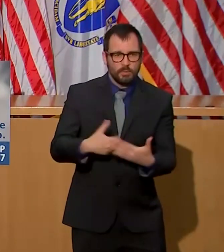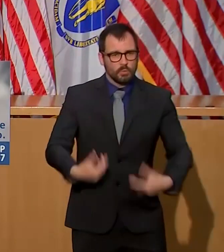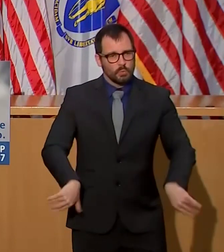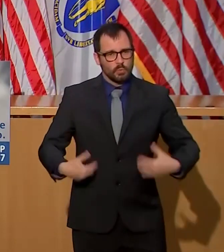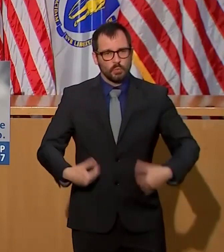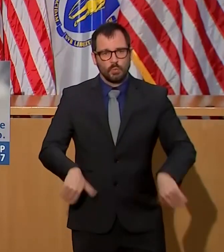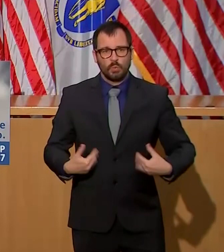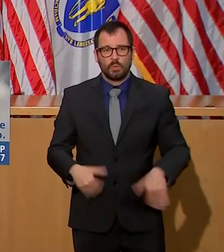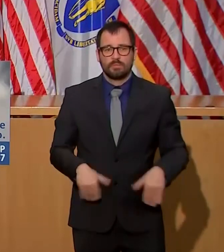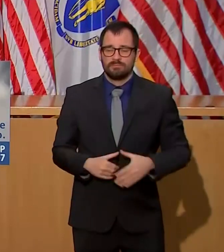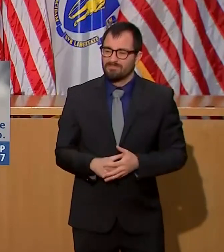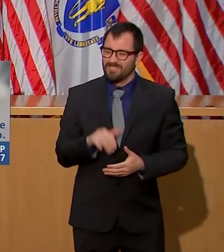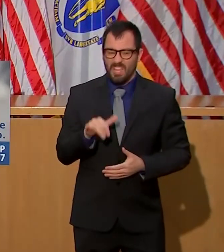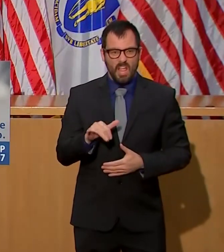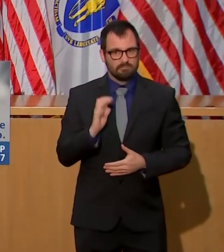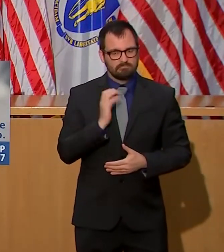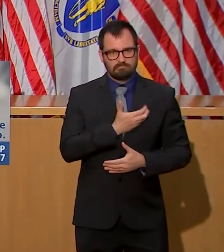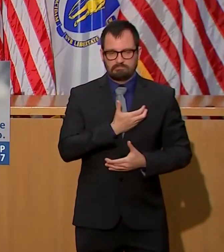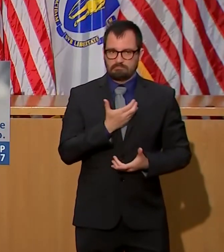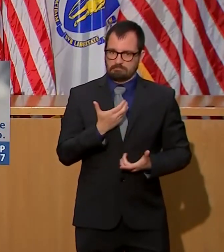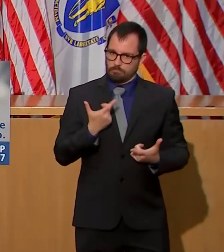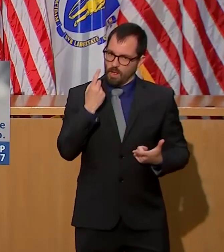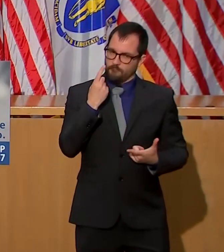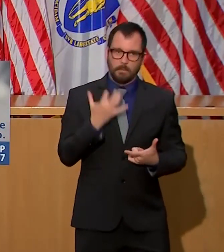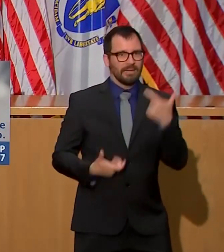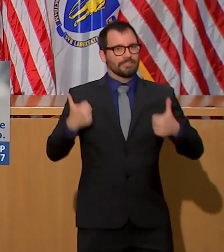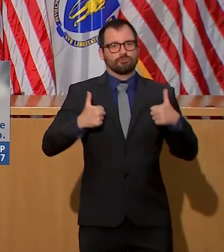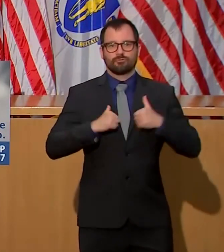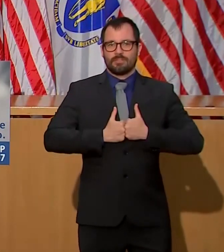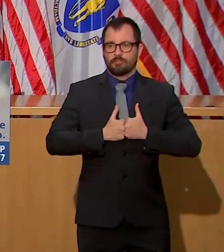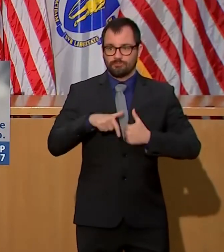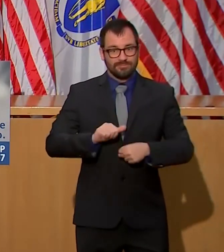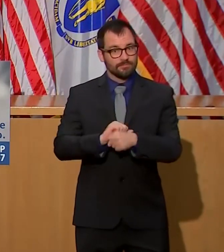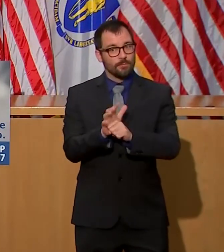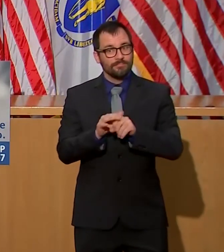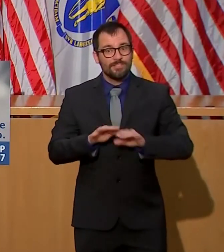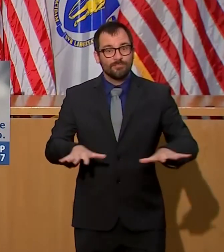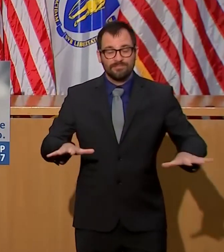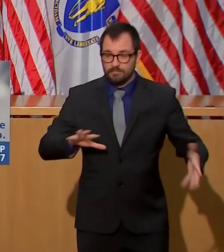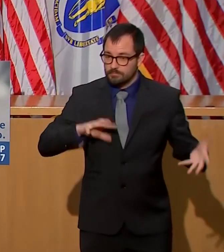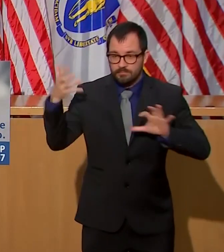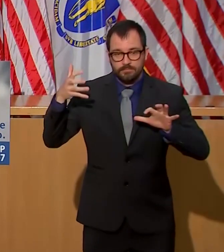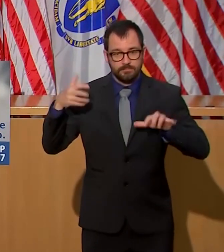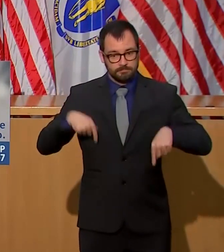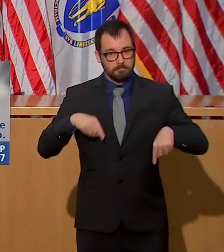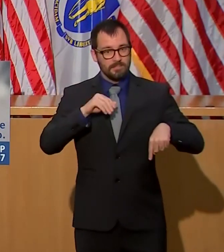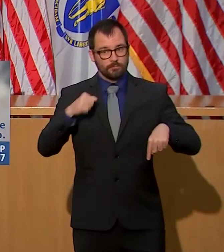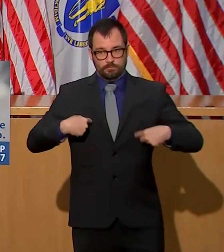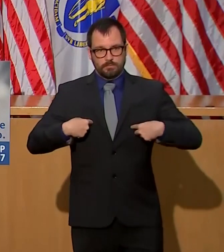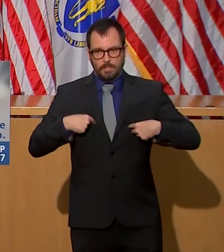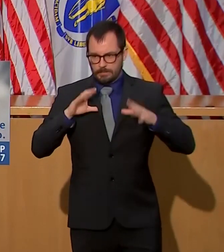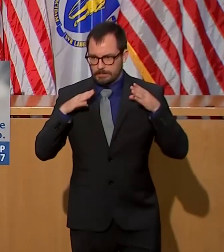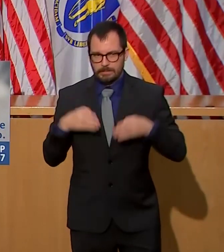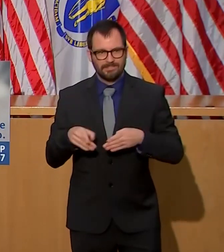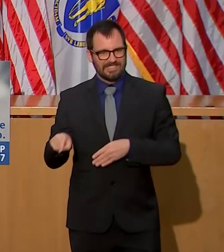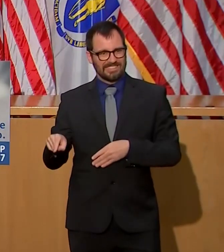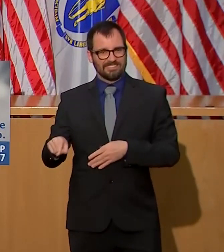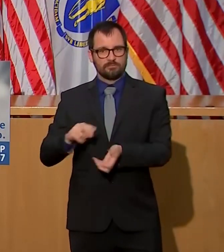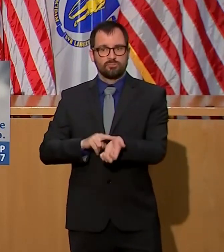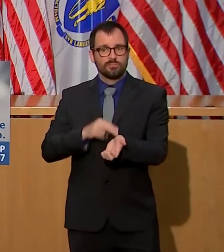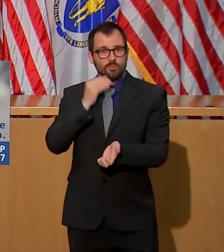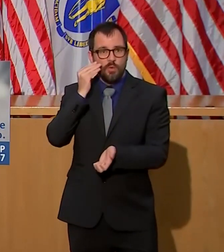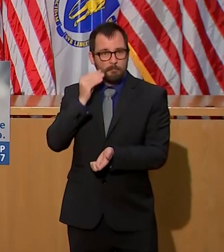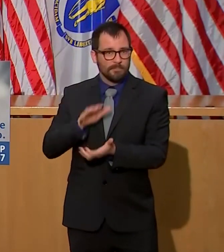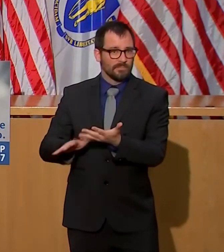challenges we face in our fight against COVID-19. This highly contagious invisible virus has proven to be most dangerous